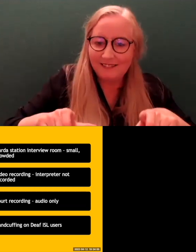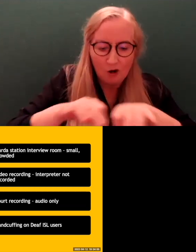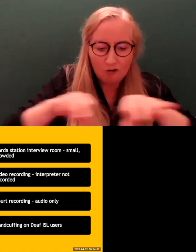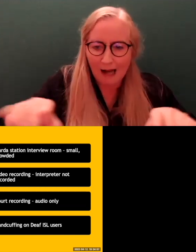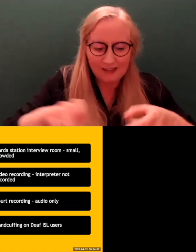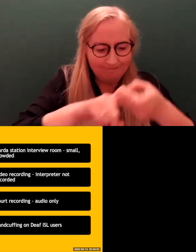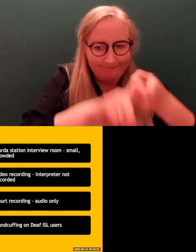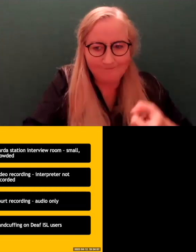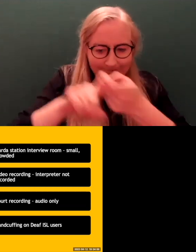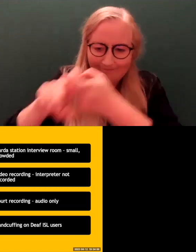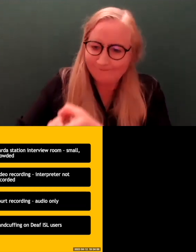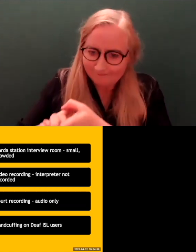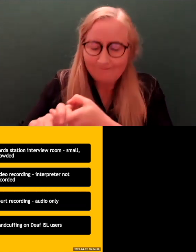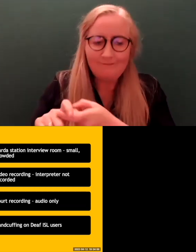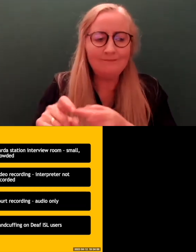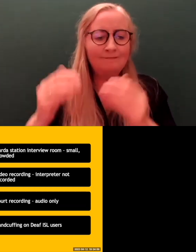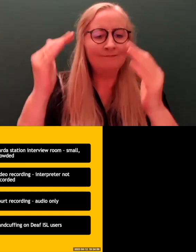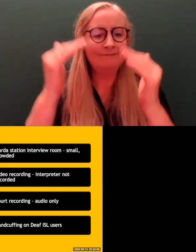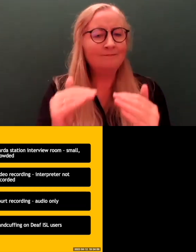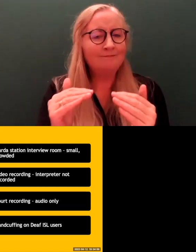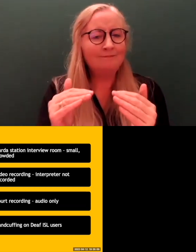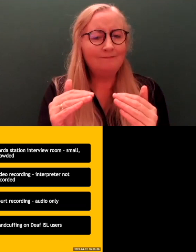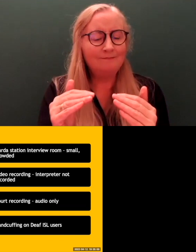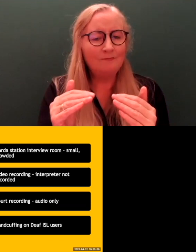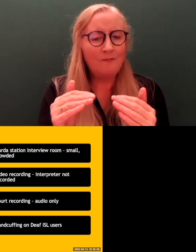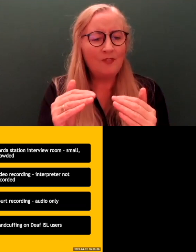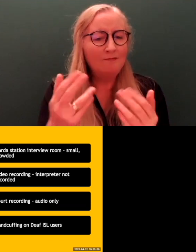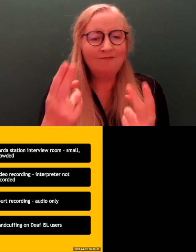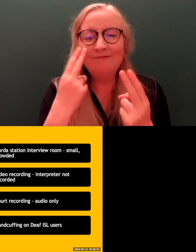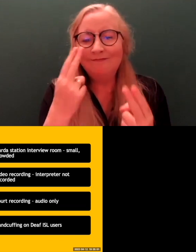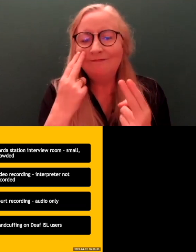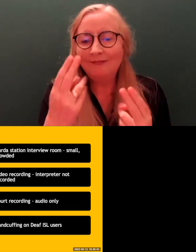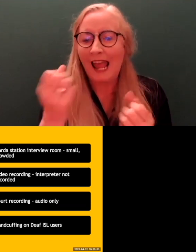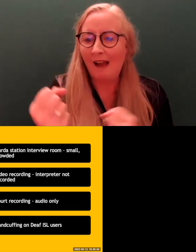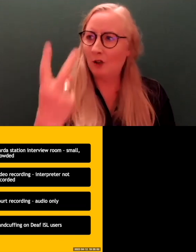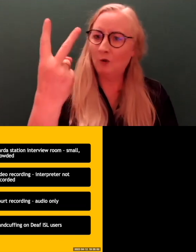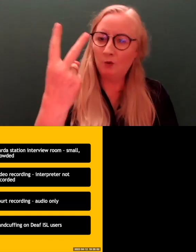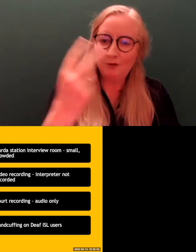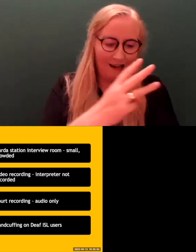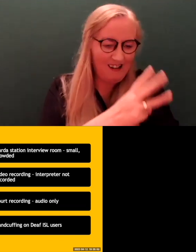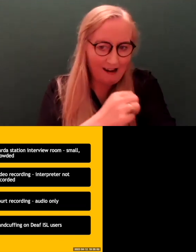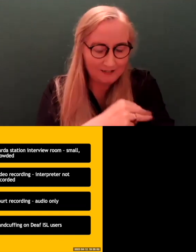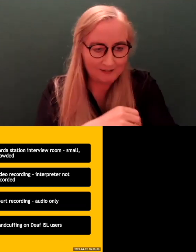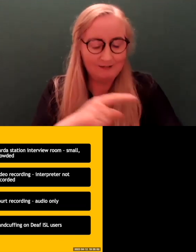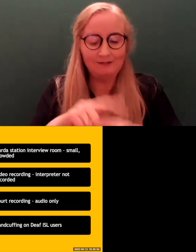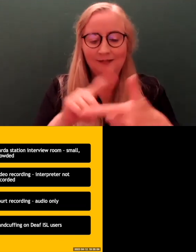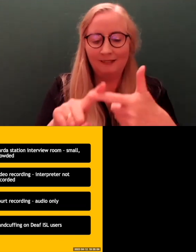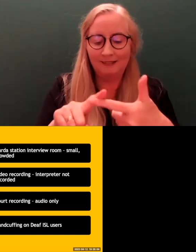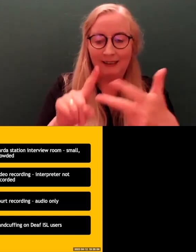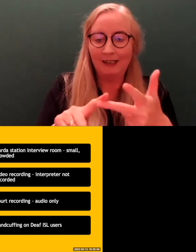And there will be usually two Garda and then a person sitting across from them who's